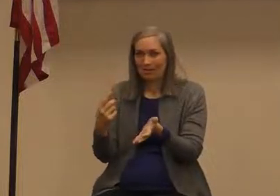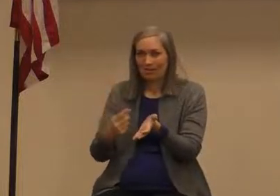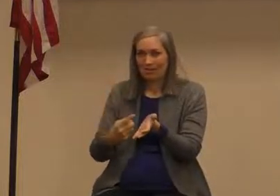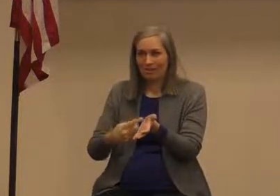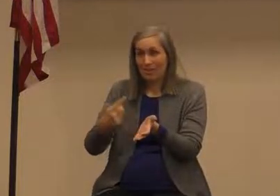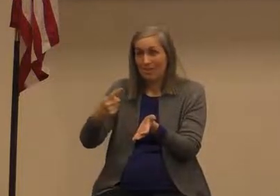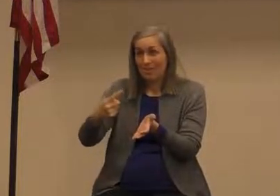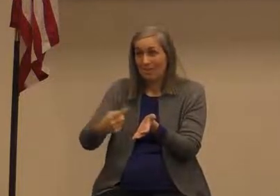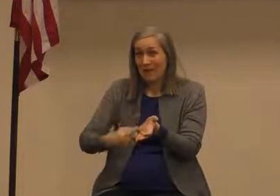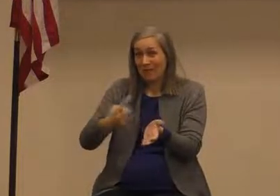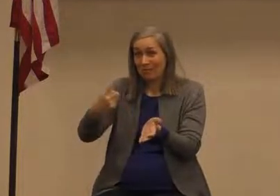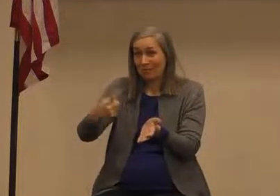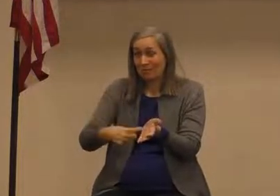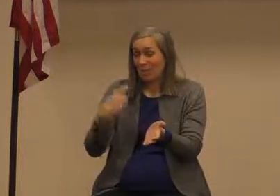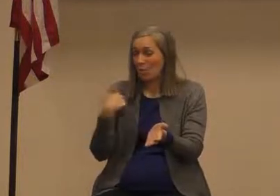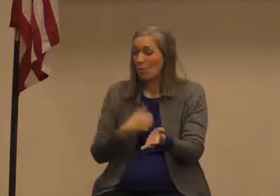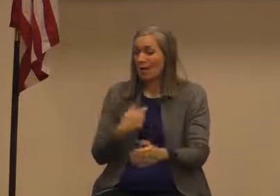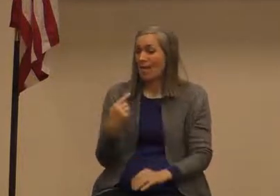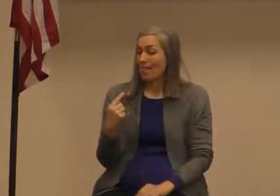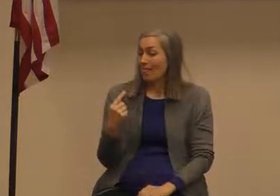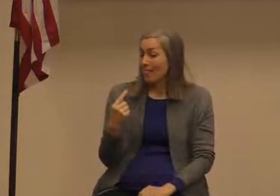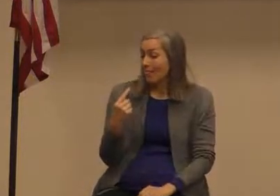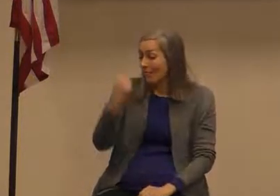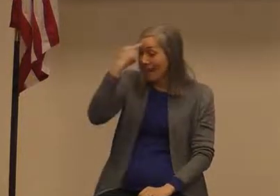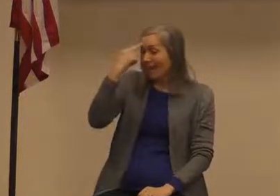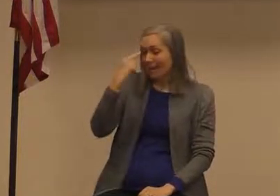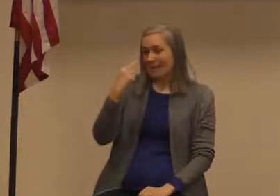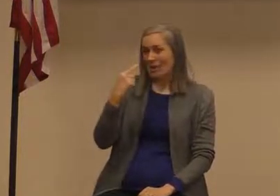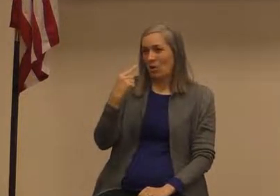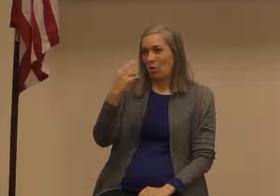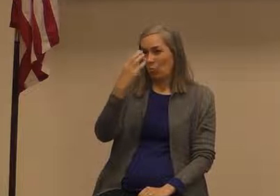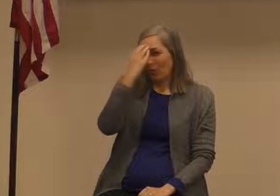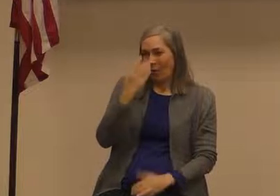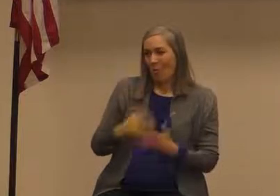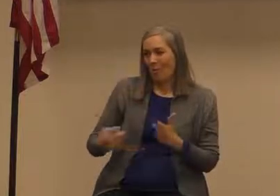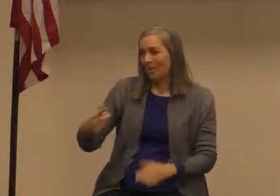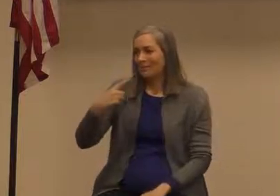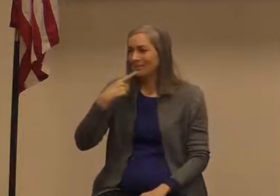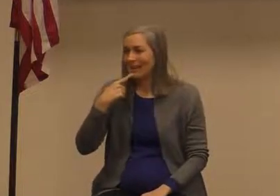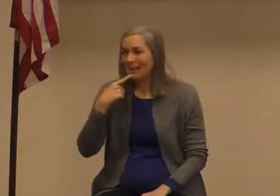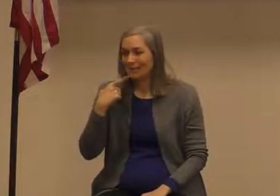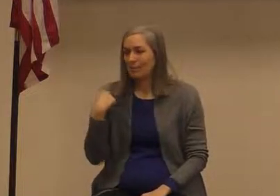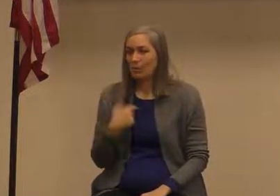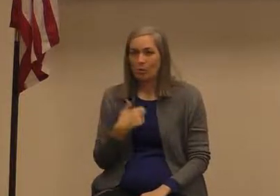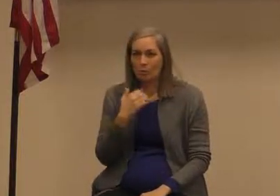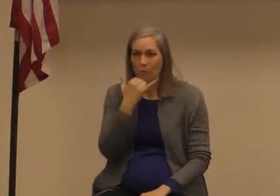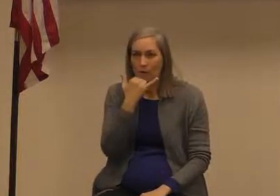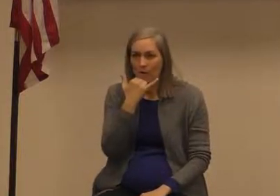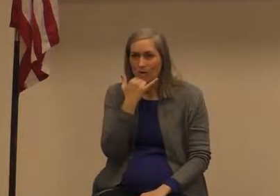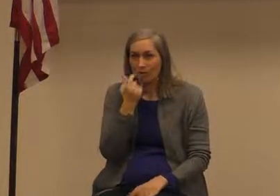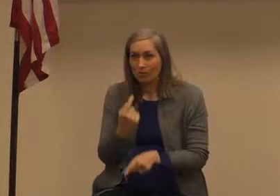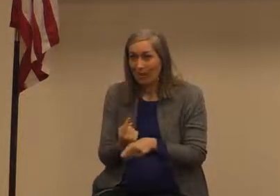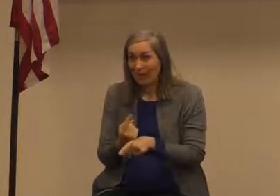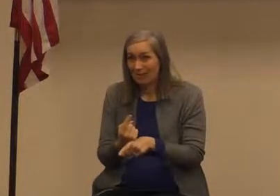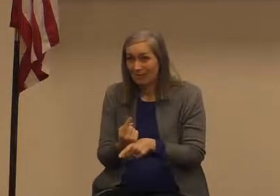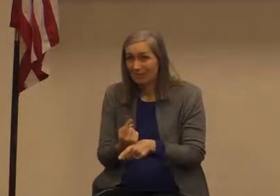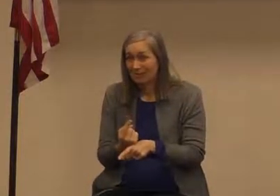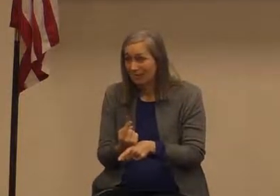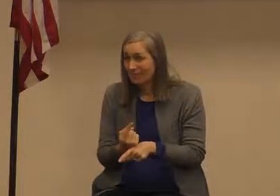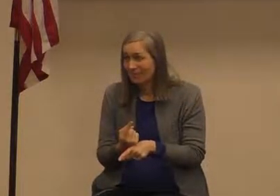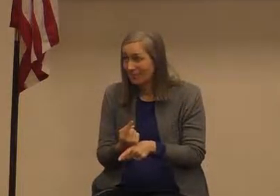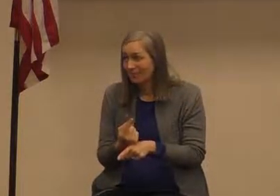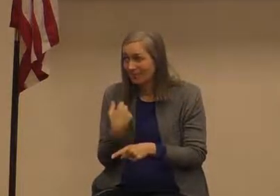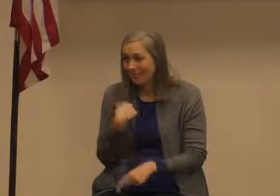sometimes what we think what we think the other person is saying is not at all what the other person is saying is it and and we've